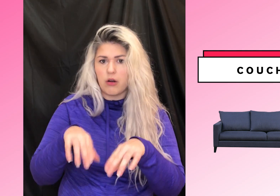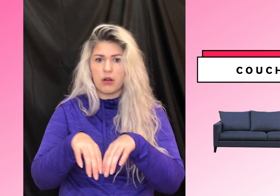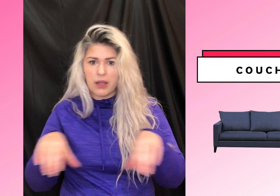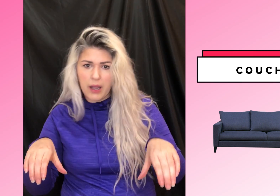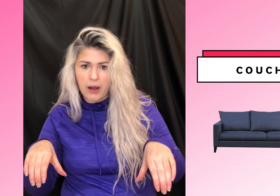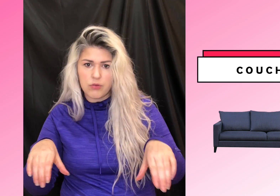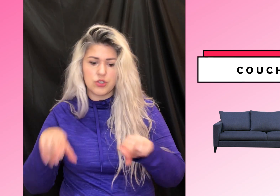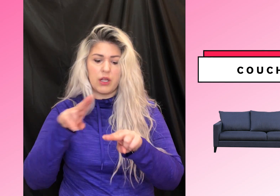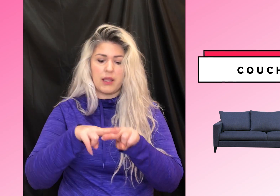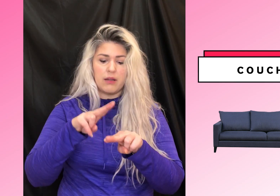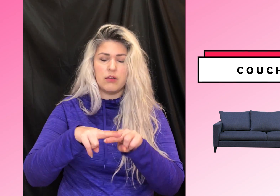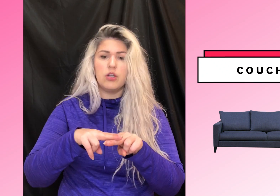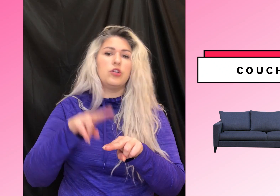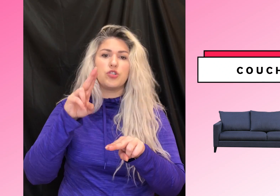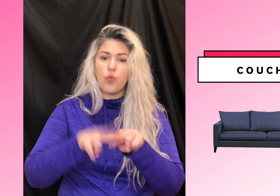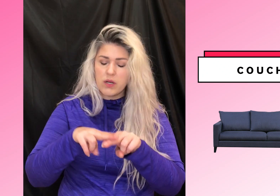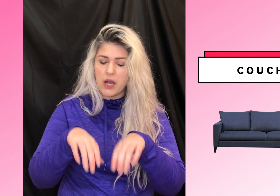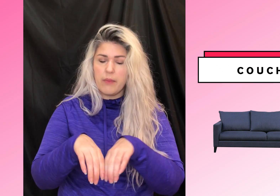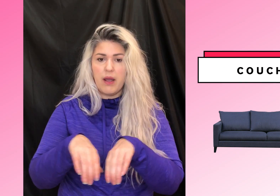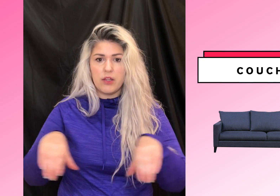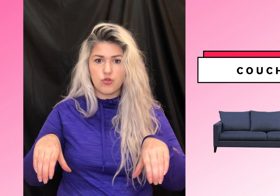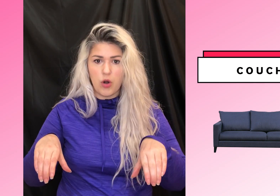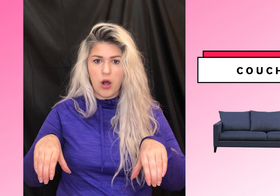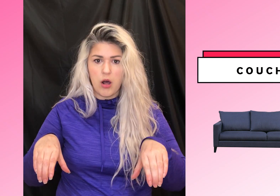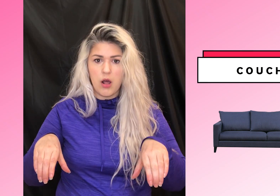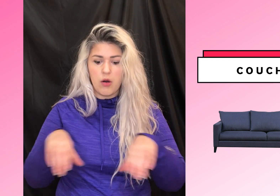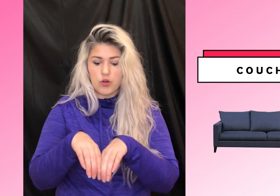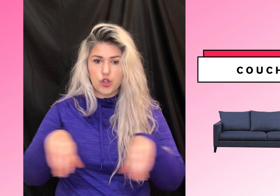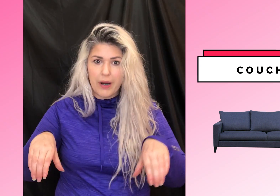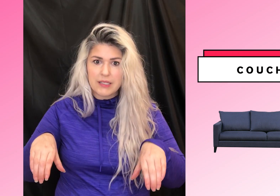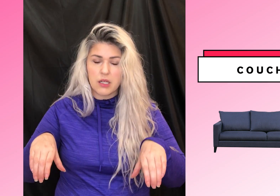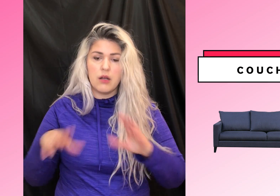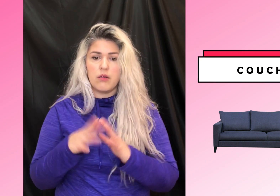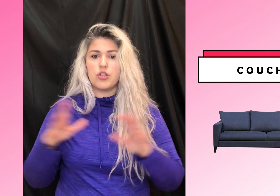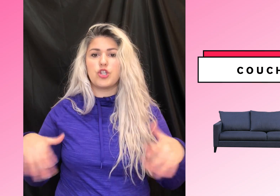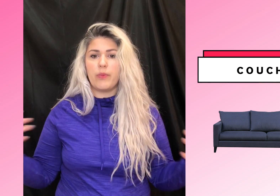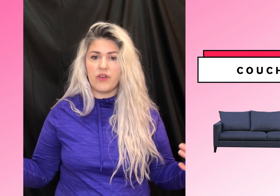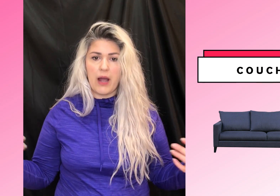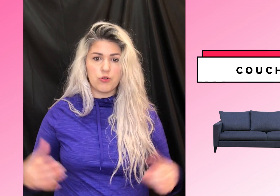couch like that. You just do one time and then draw or trace the shape of a couch.